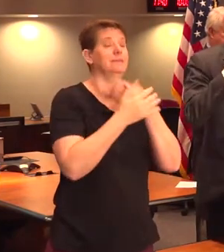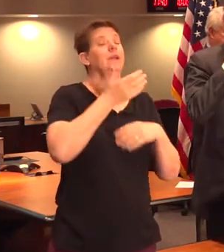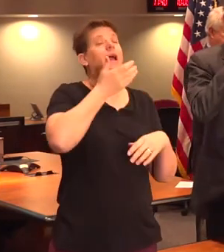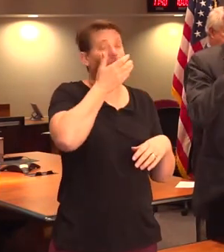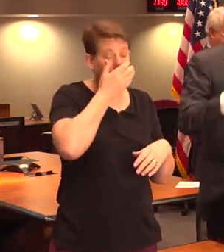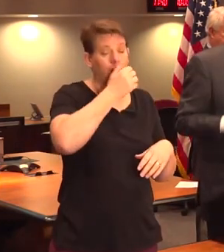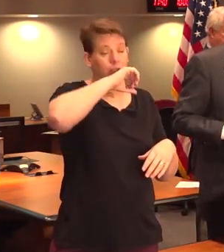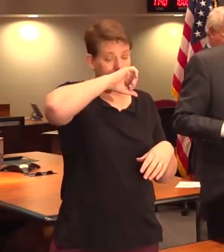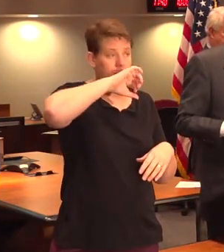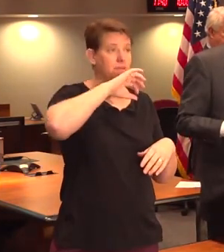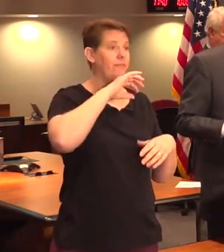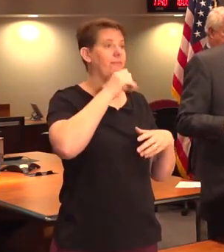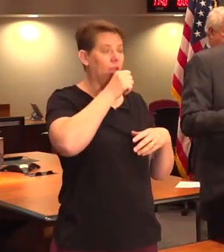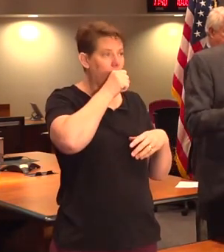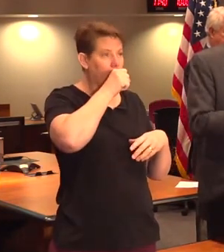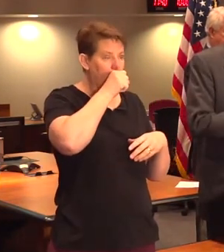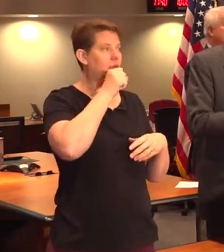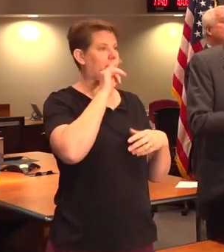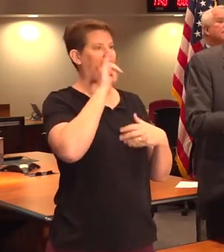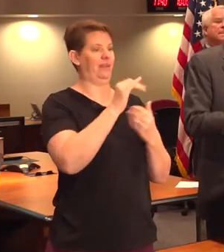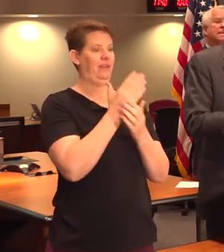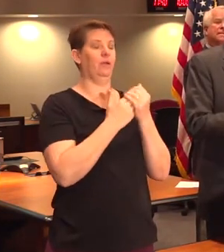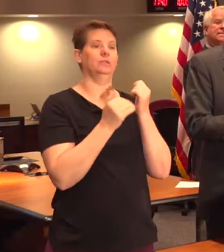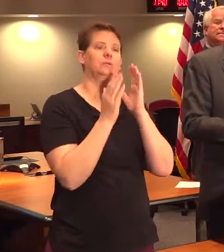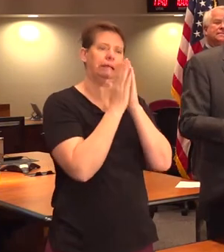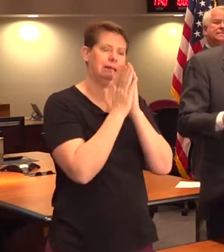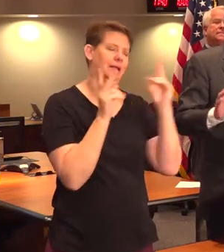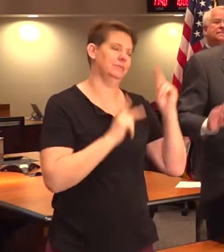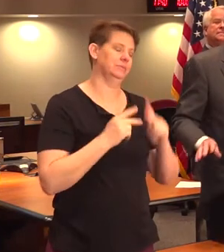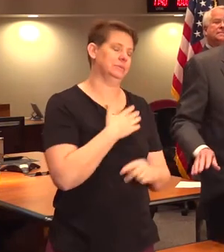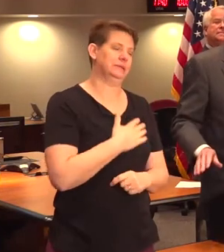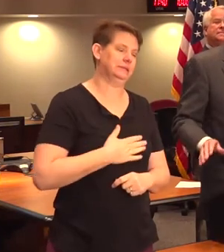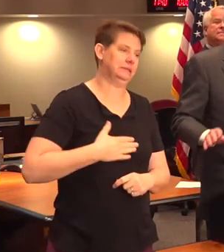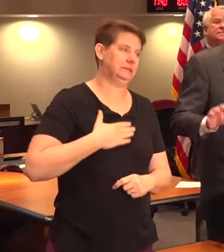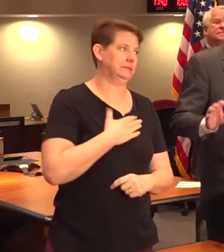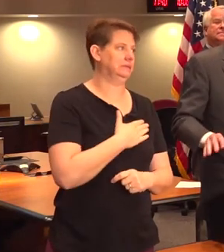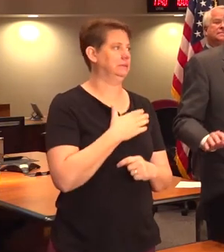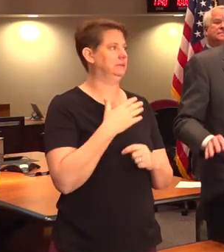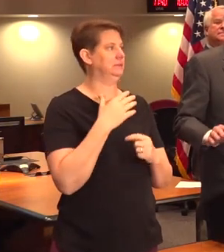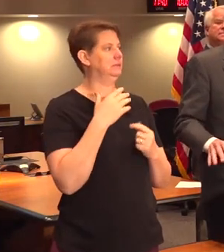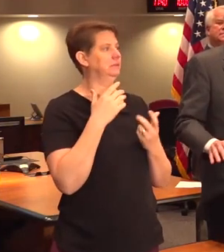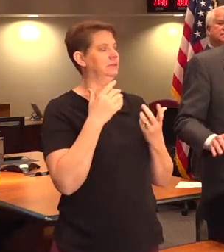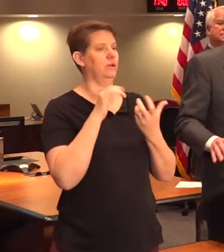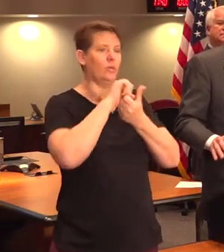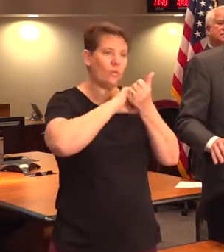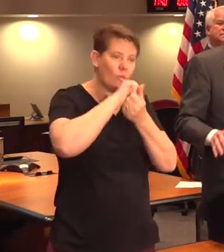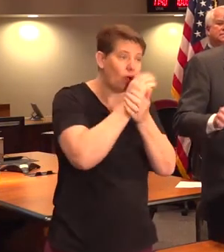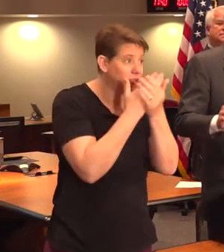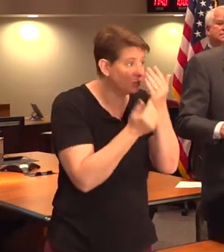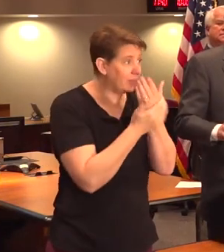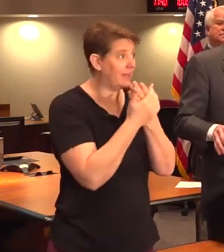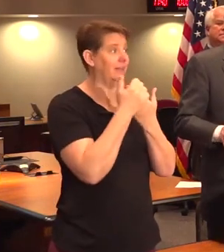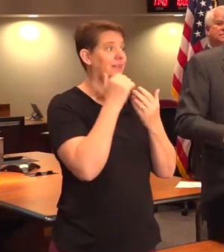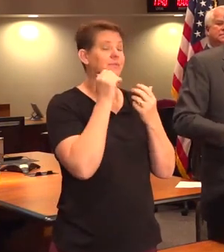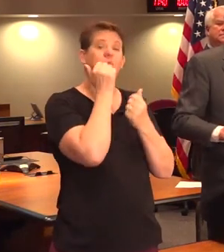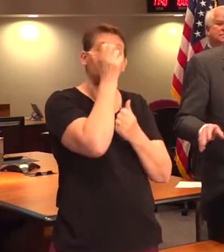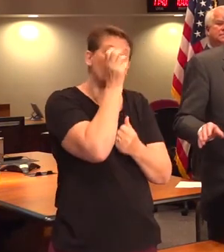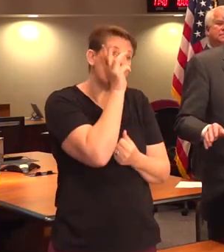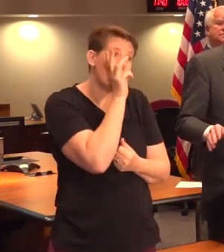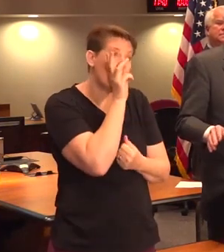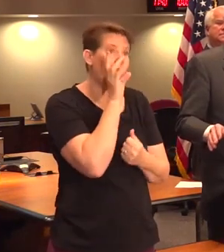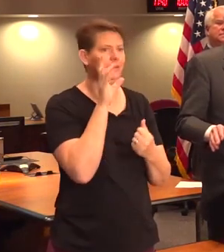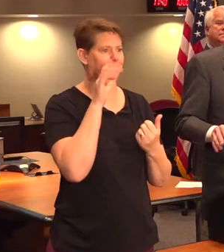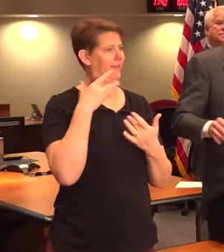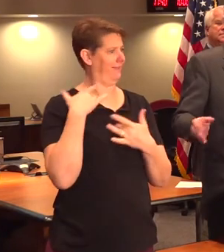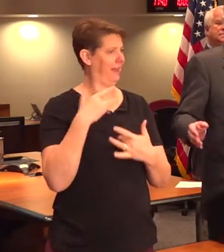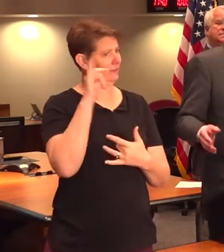you sneeze or cough in your hands. So that's why we ask people, when you just wash your hands, warm water, do it. You